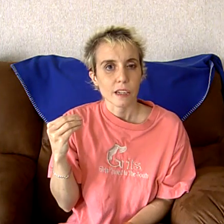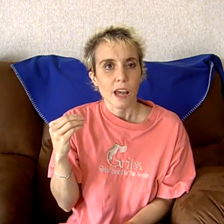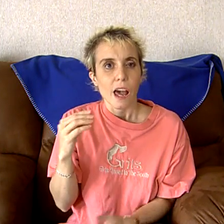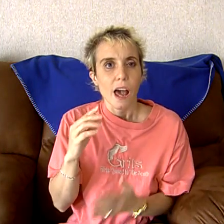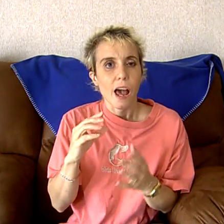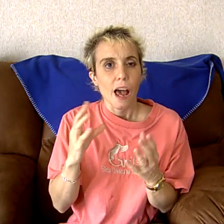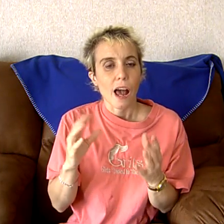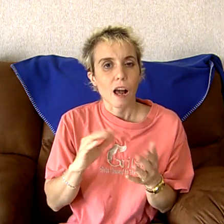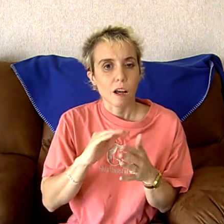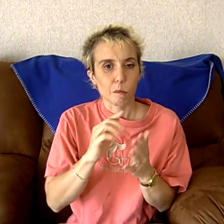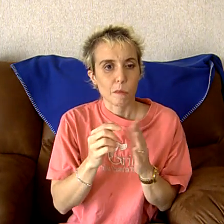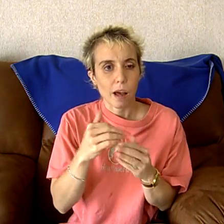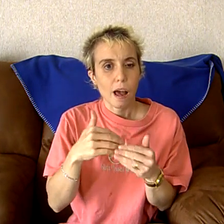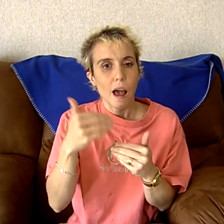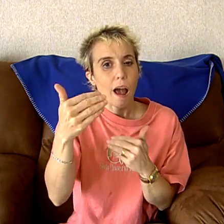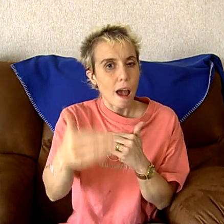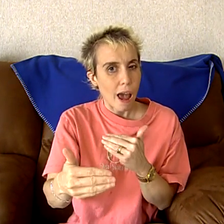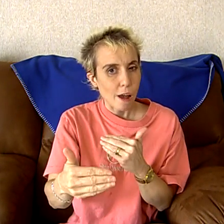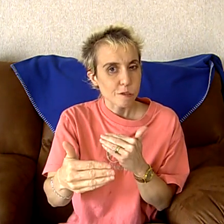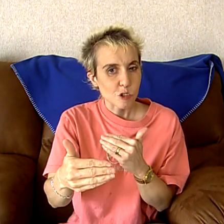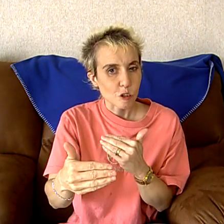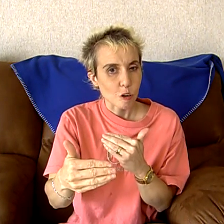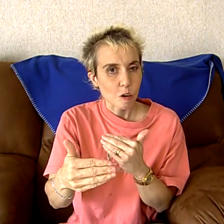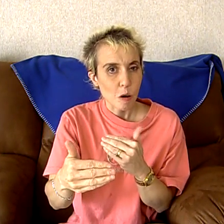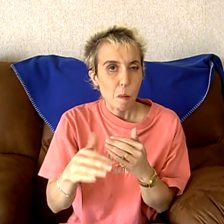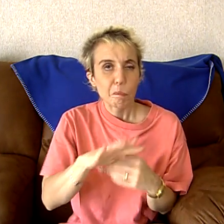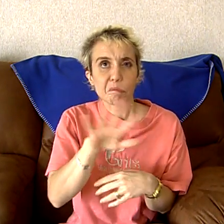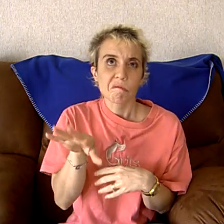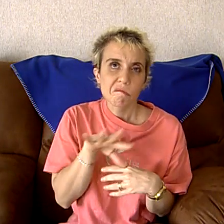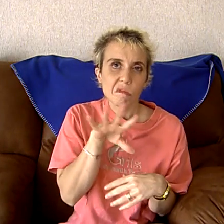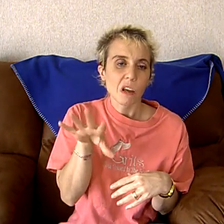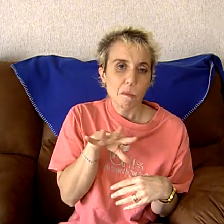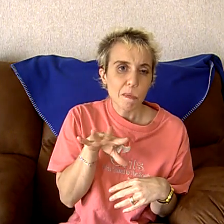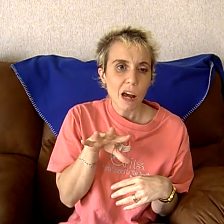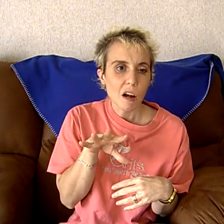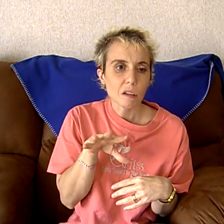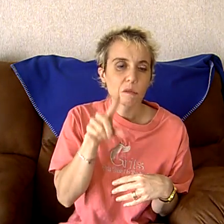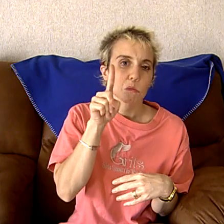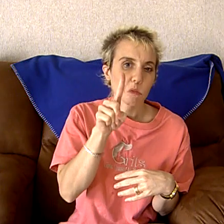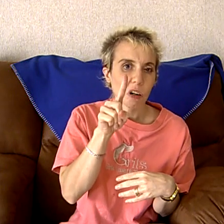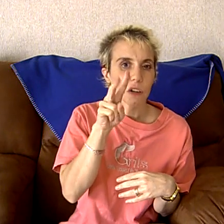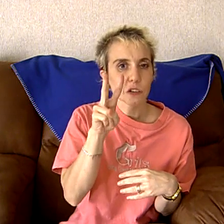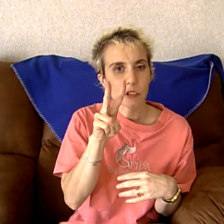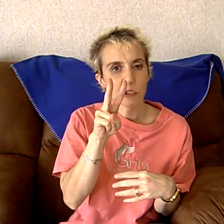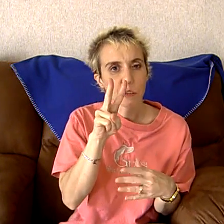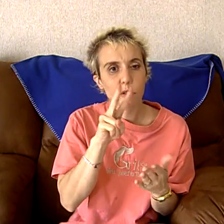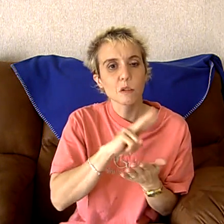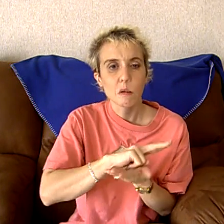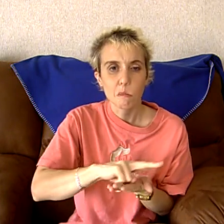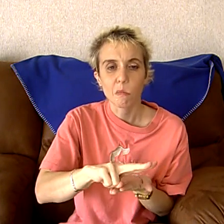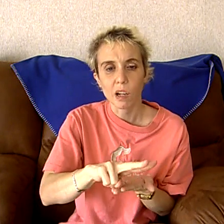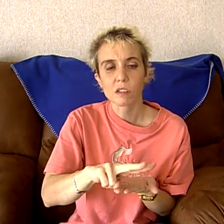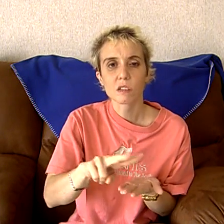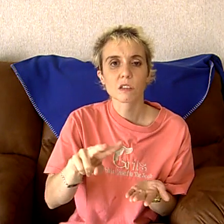after about one or two months,